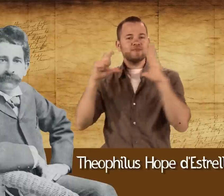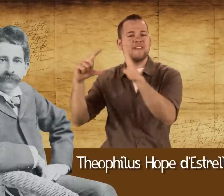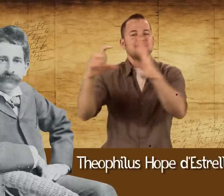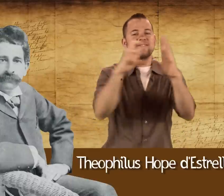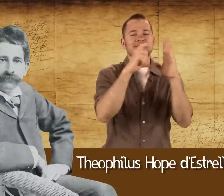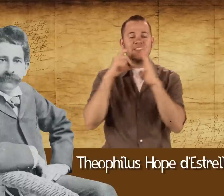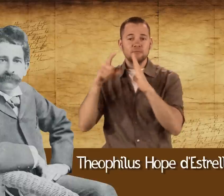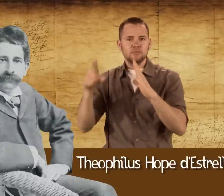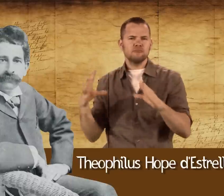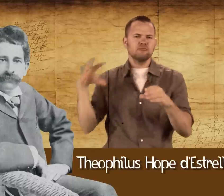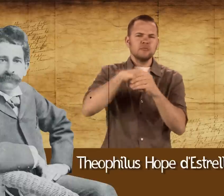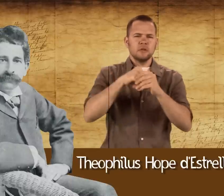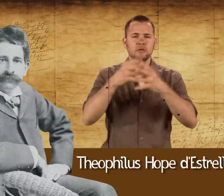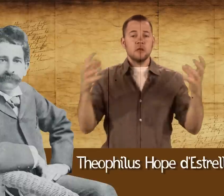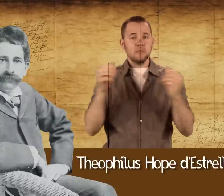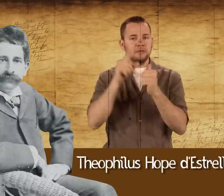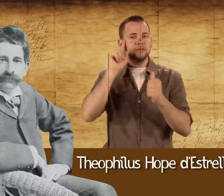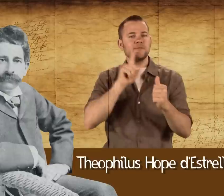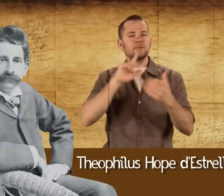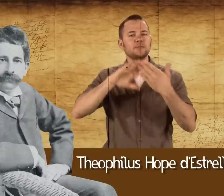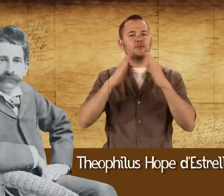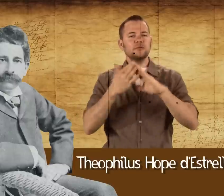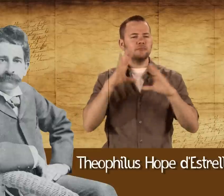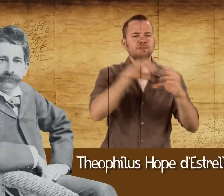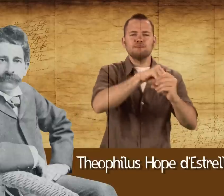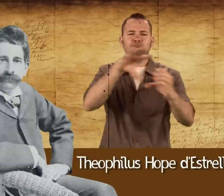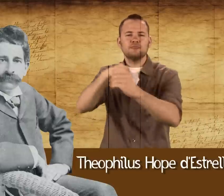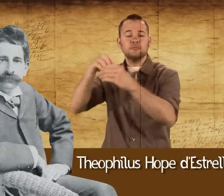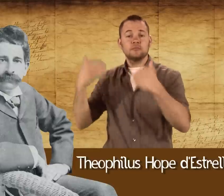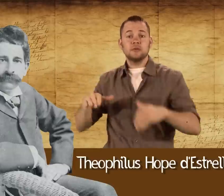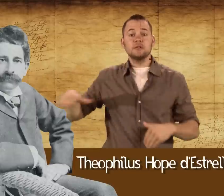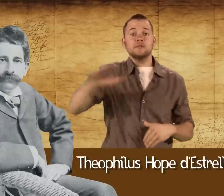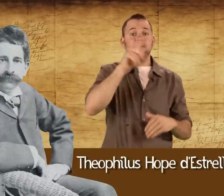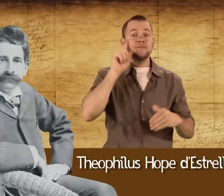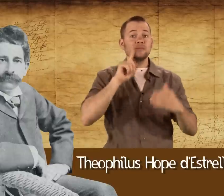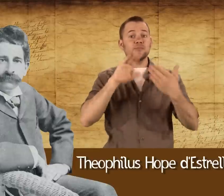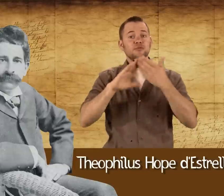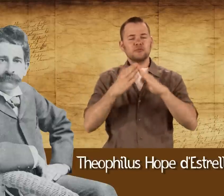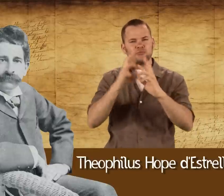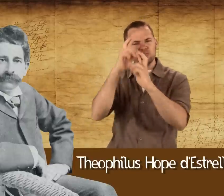He loved photography and was an adamant contributor in the deaf community.